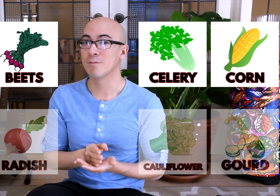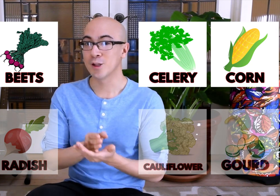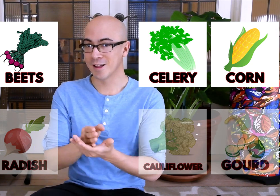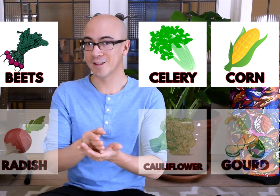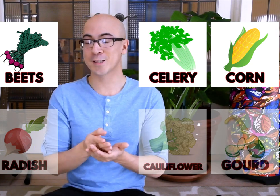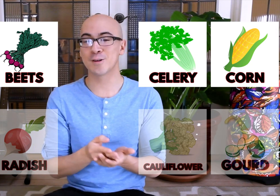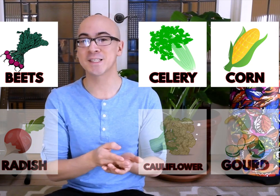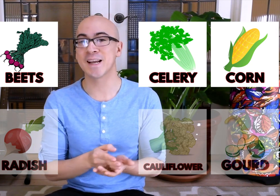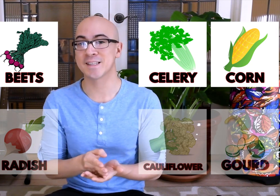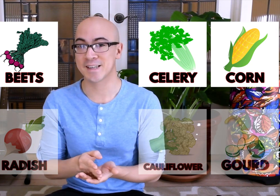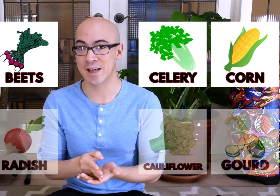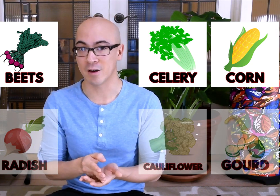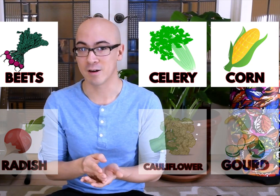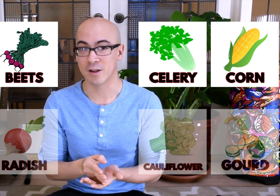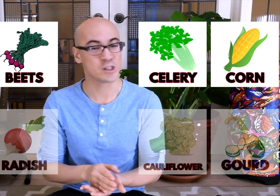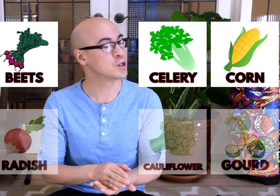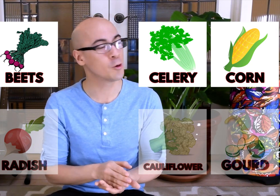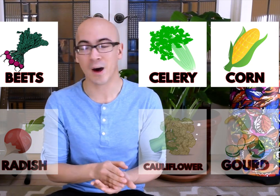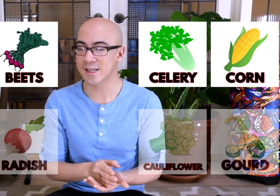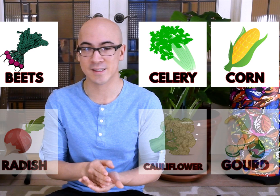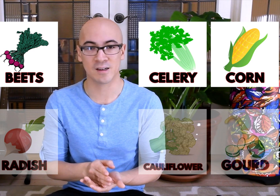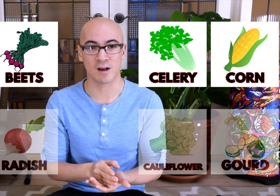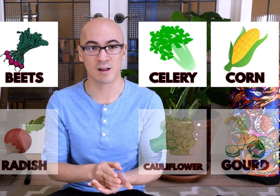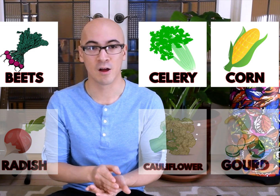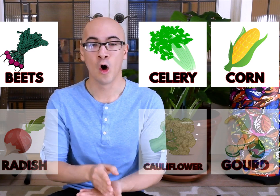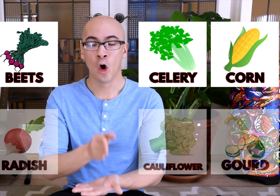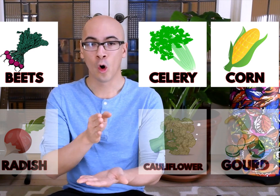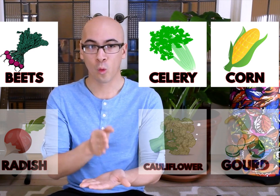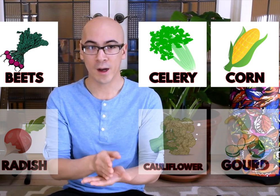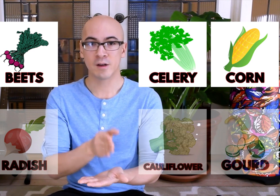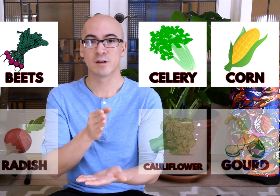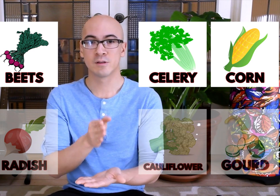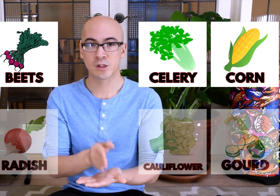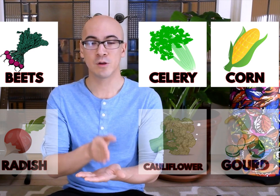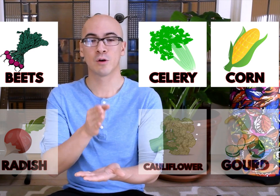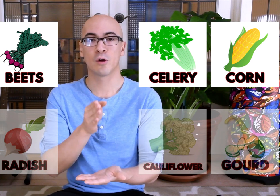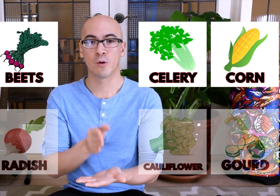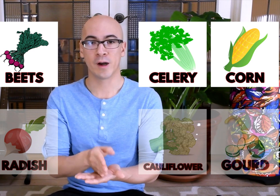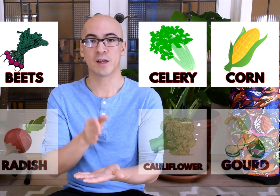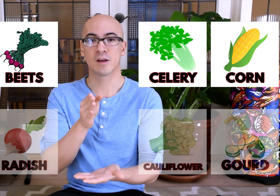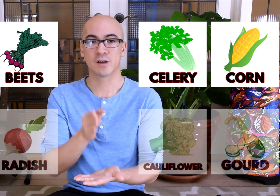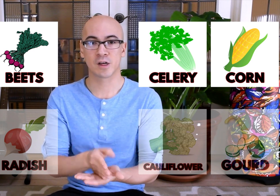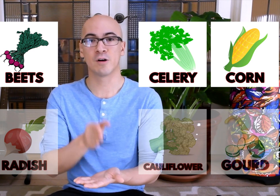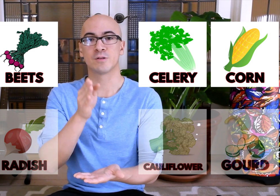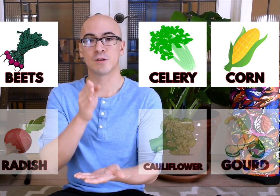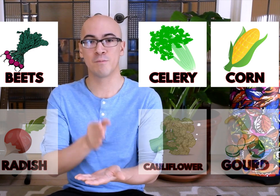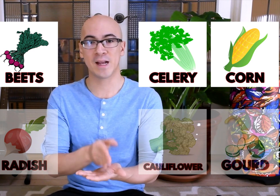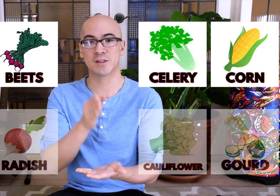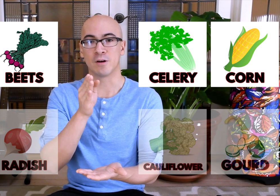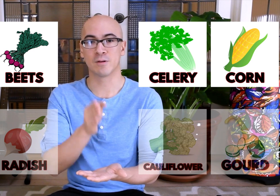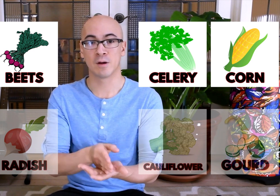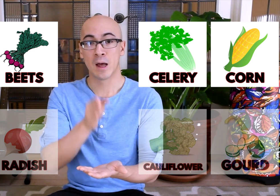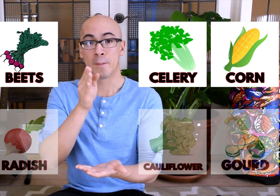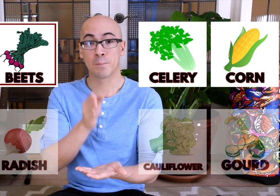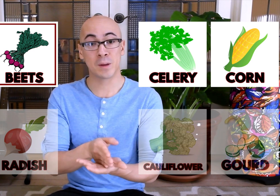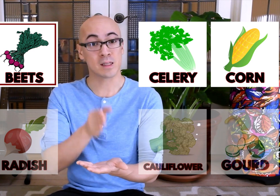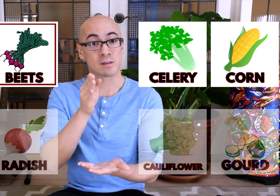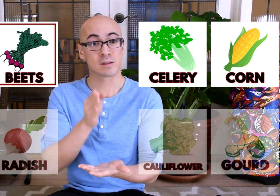let's go say it together. There's no pauses at all. One, two, ready, go. Tomato, beets,